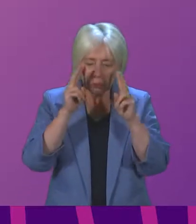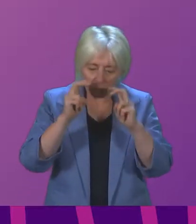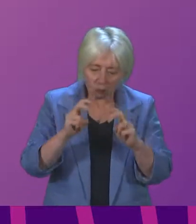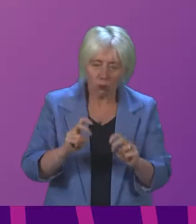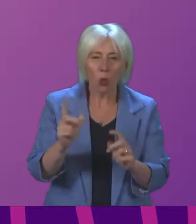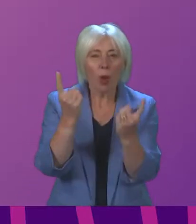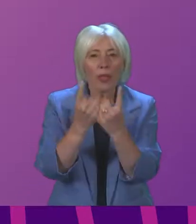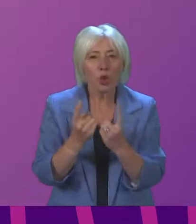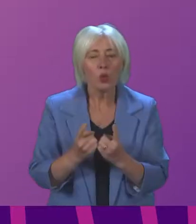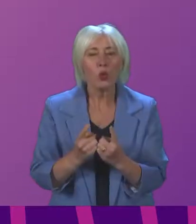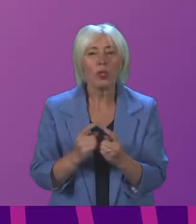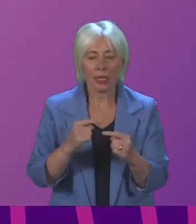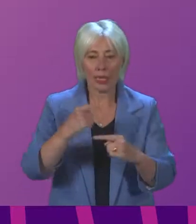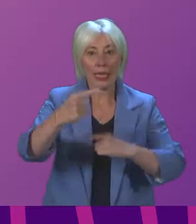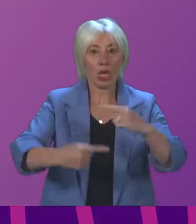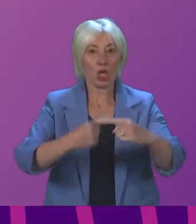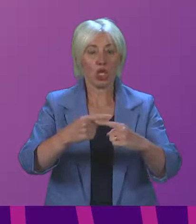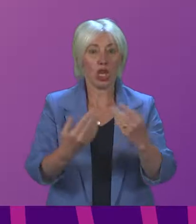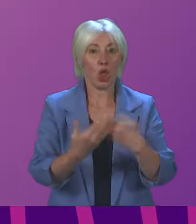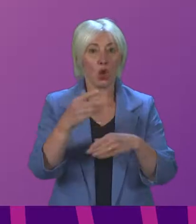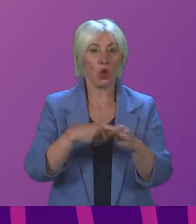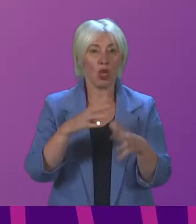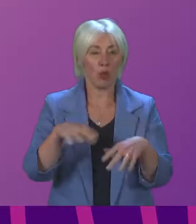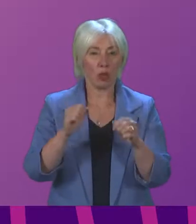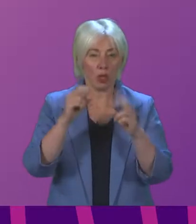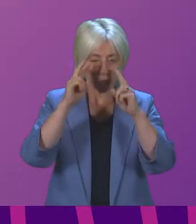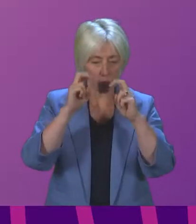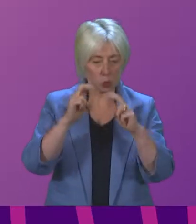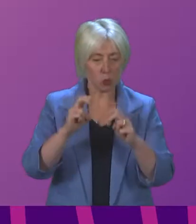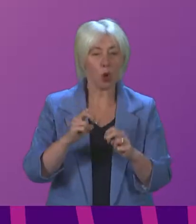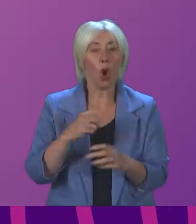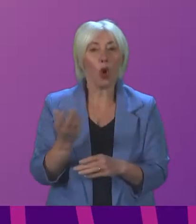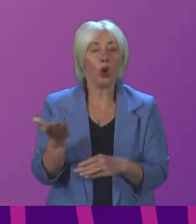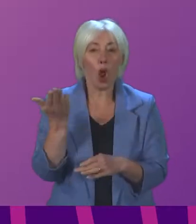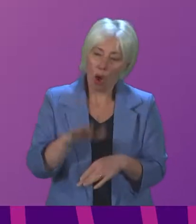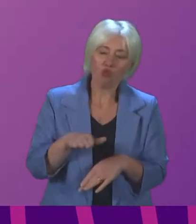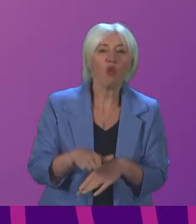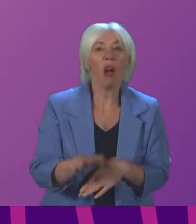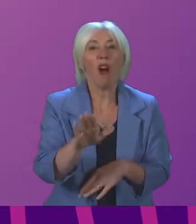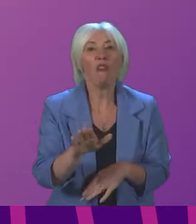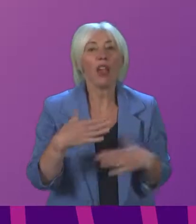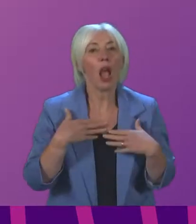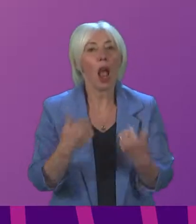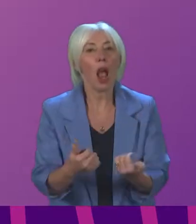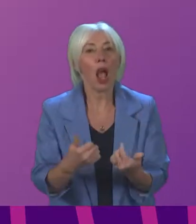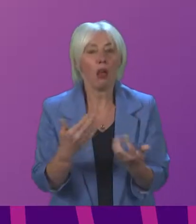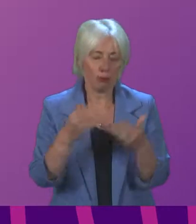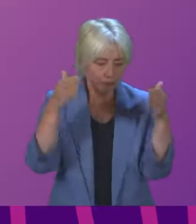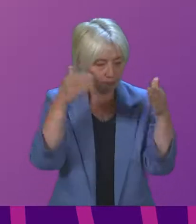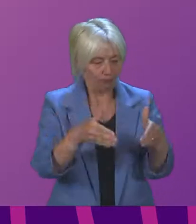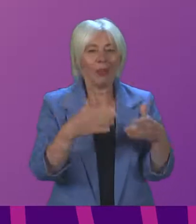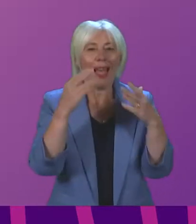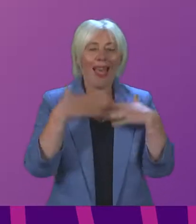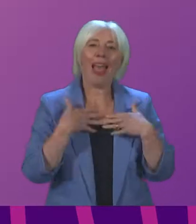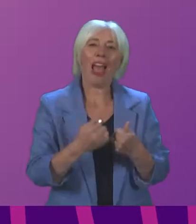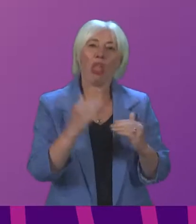In the new year, we intend to prioritise scrutiny on COVID-19 recovery, with specific focus on health inequalities.